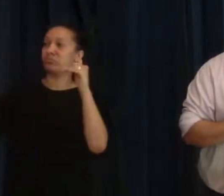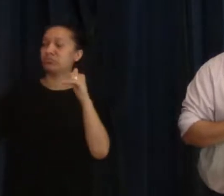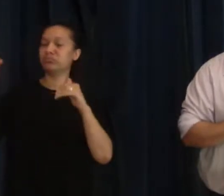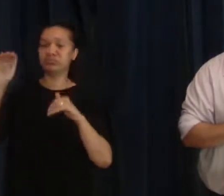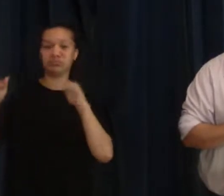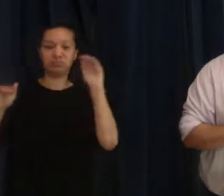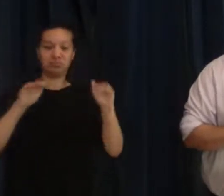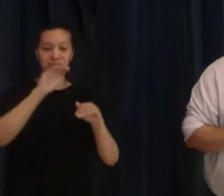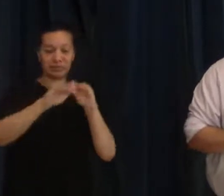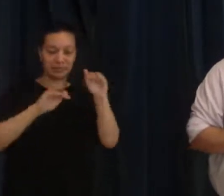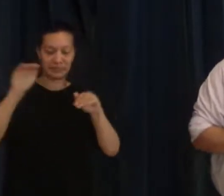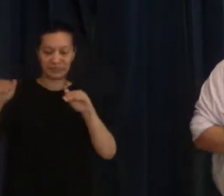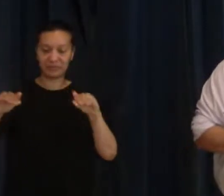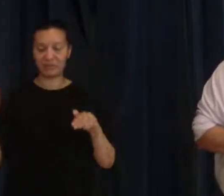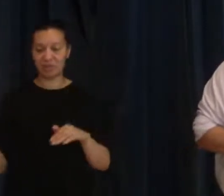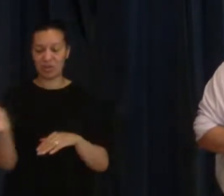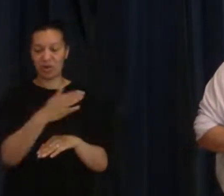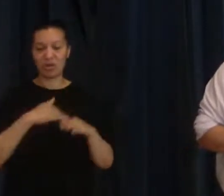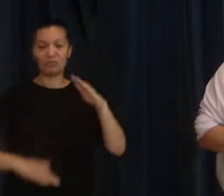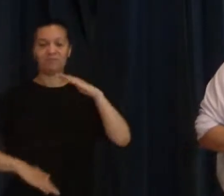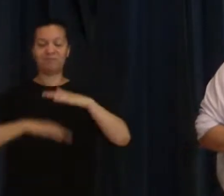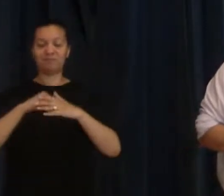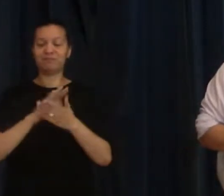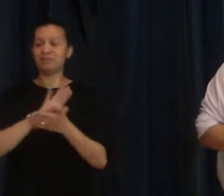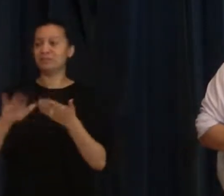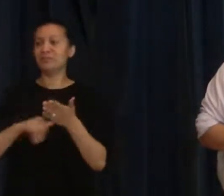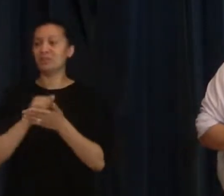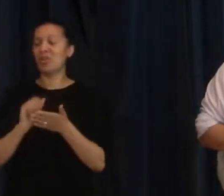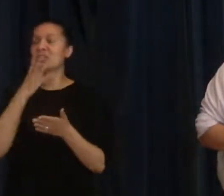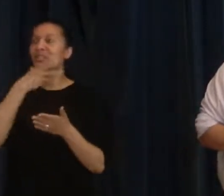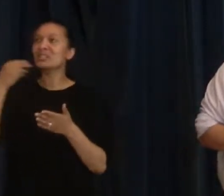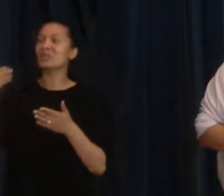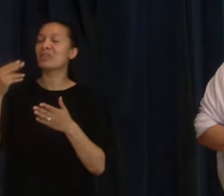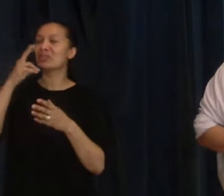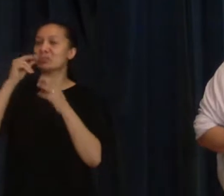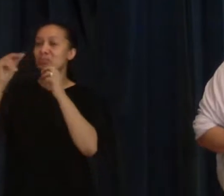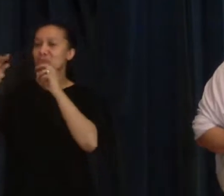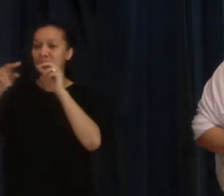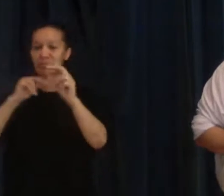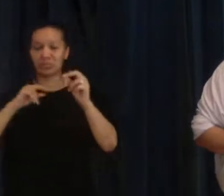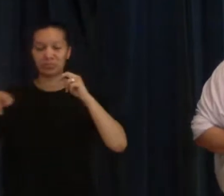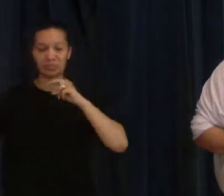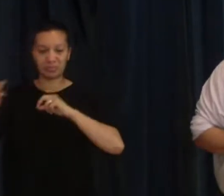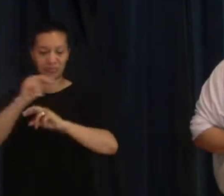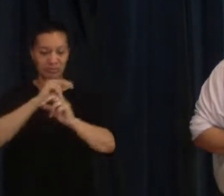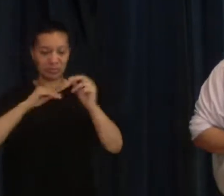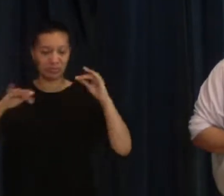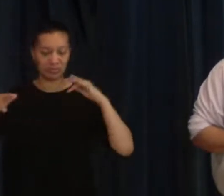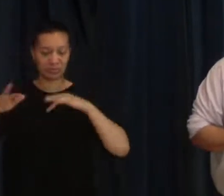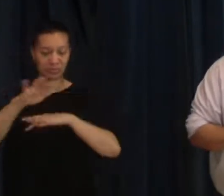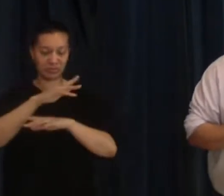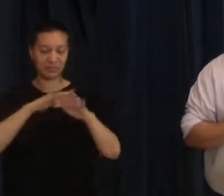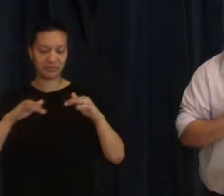on each of them. All of them were filled with the Holy Spirit and began to speak in other tongues as the Spirit enabled them.